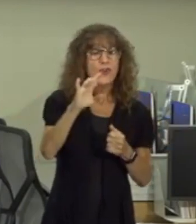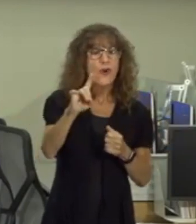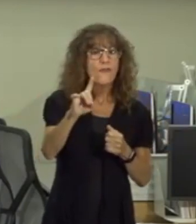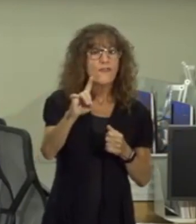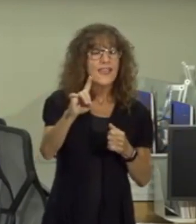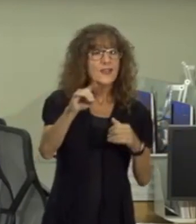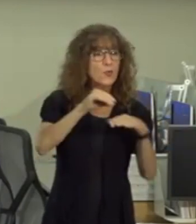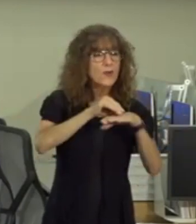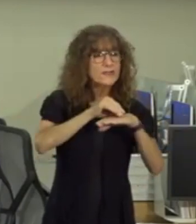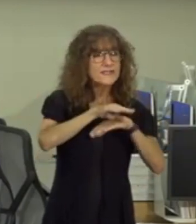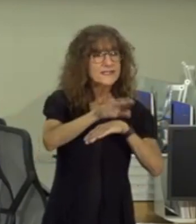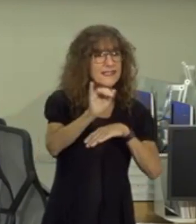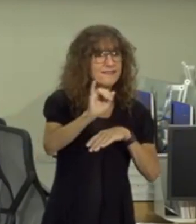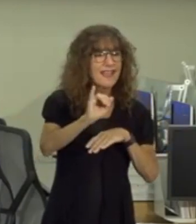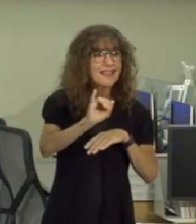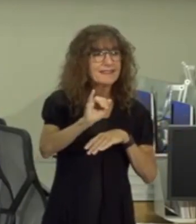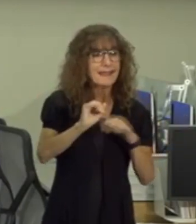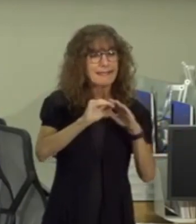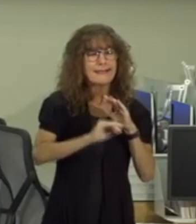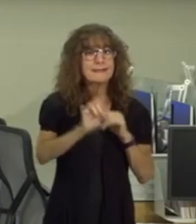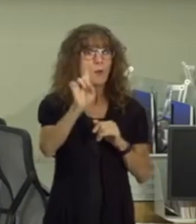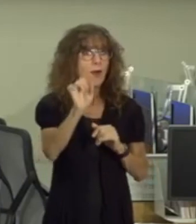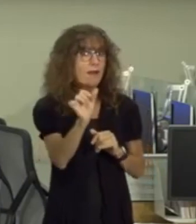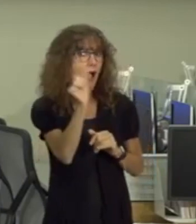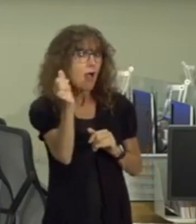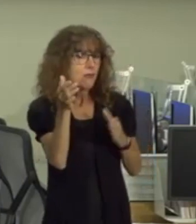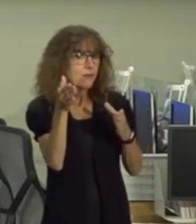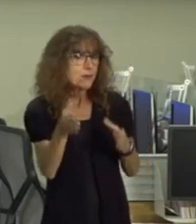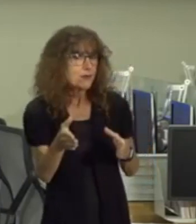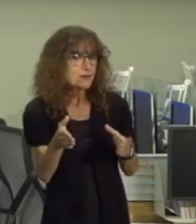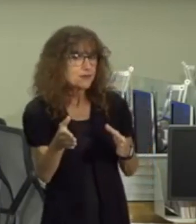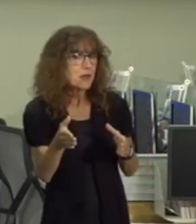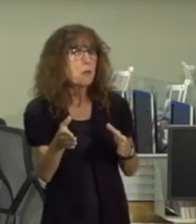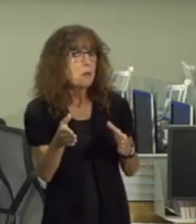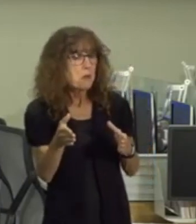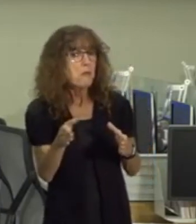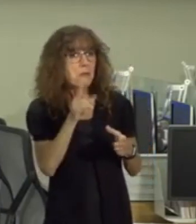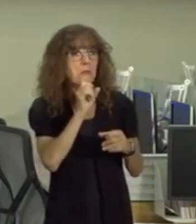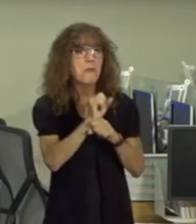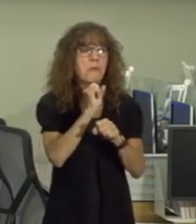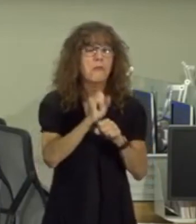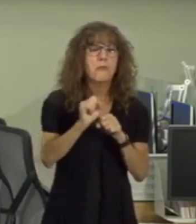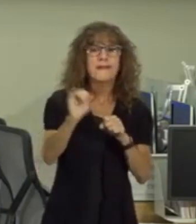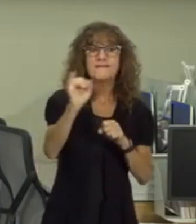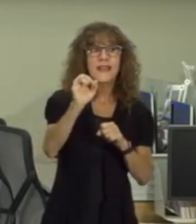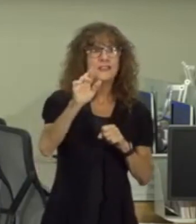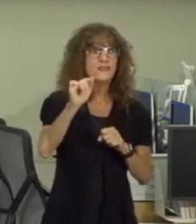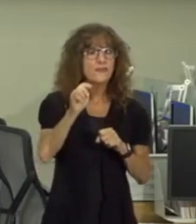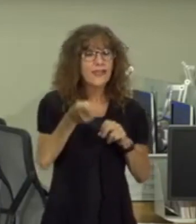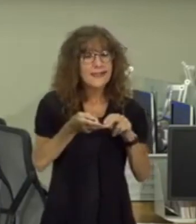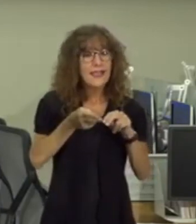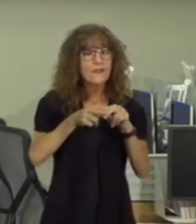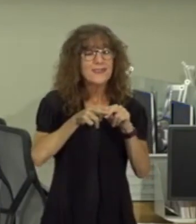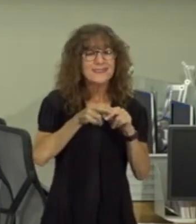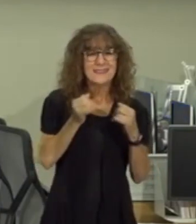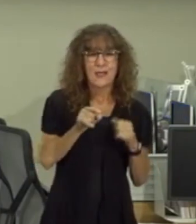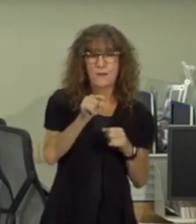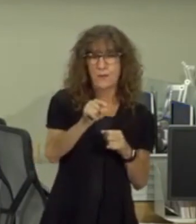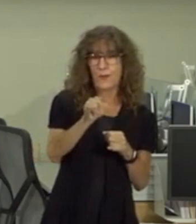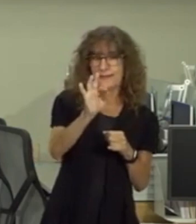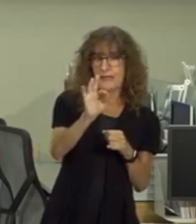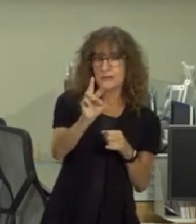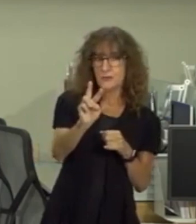infecting less than one other person while this is still true our infection rate has increased to 0.92